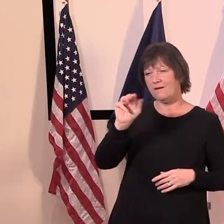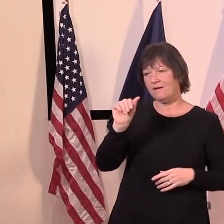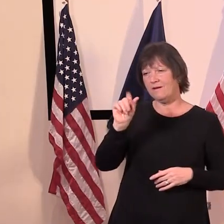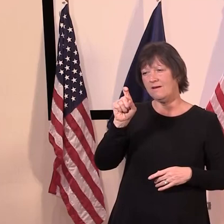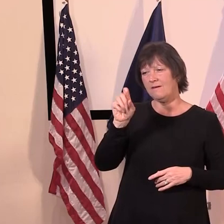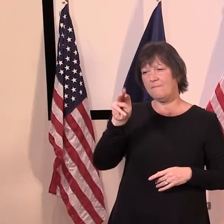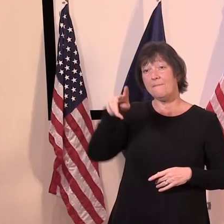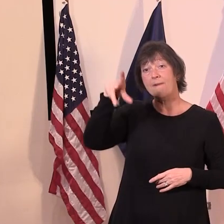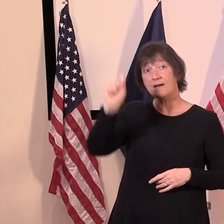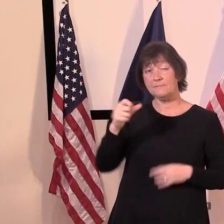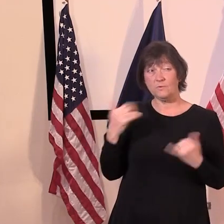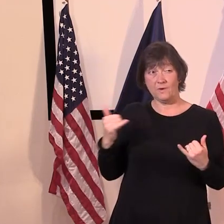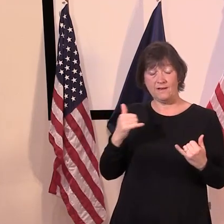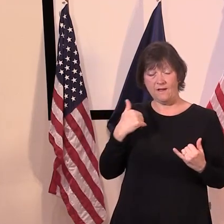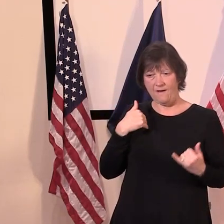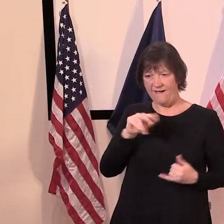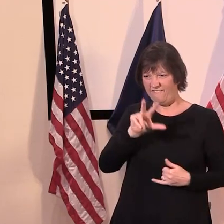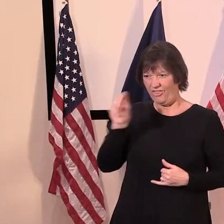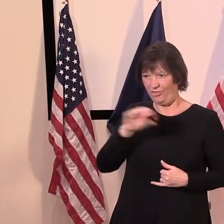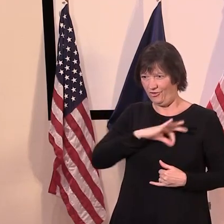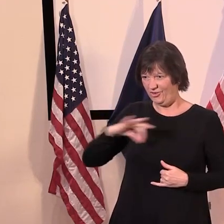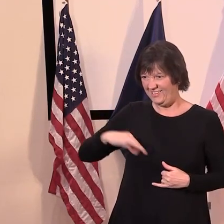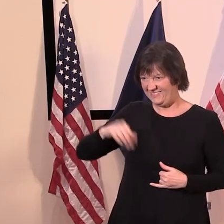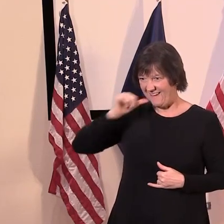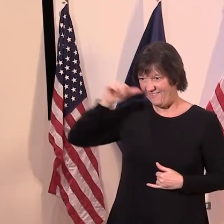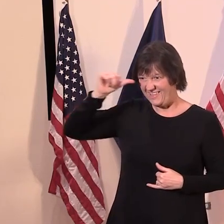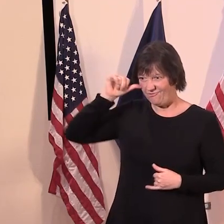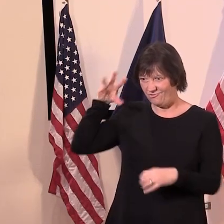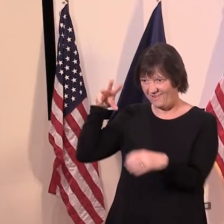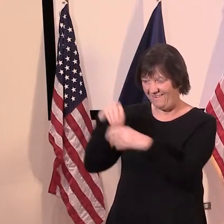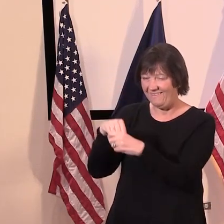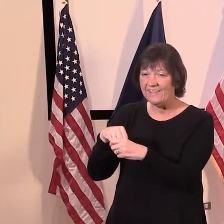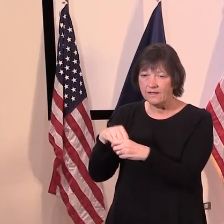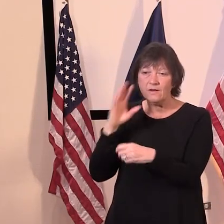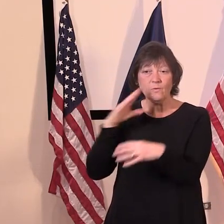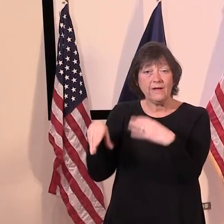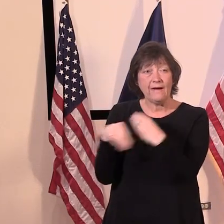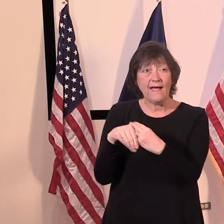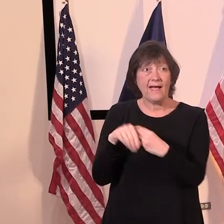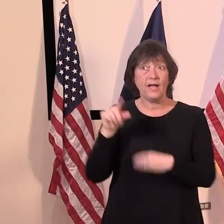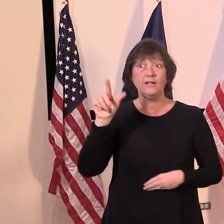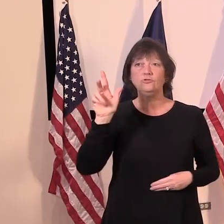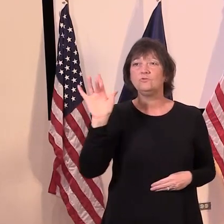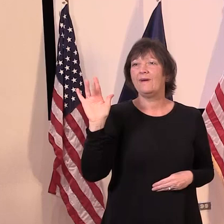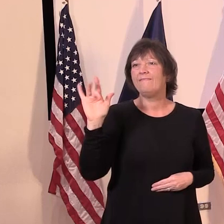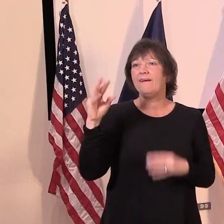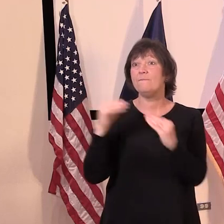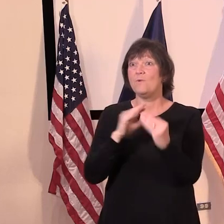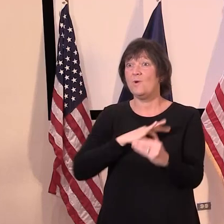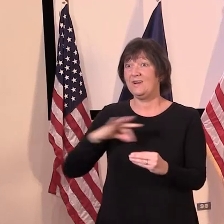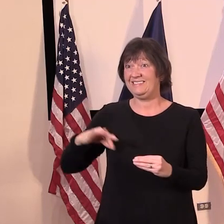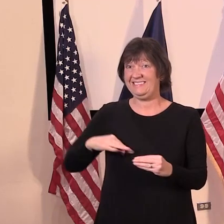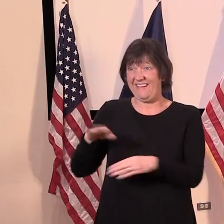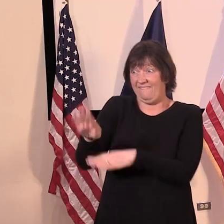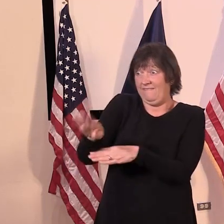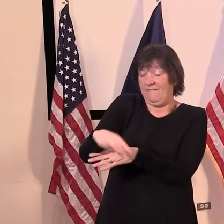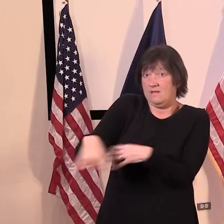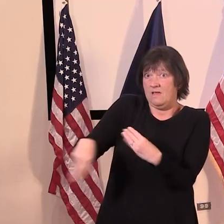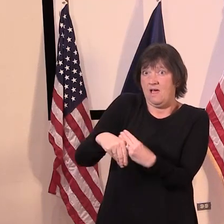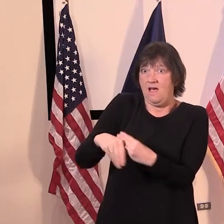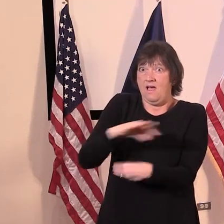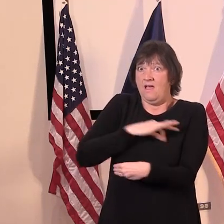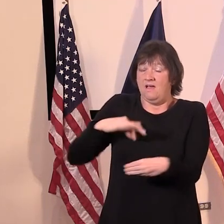30 people on as of yesterday, they will be adding another, uh, 25 people by this afternoon.